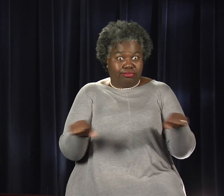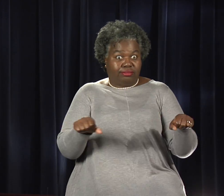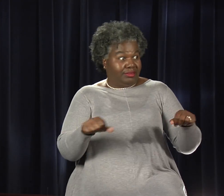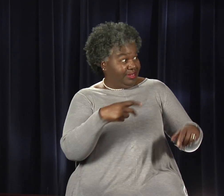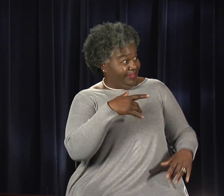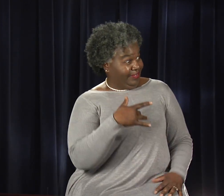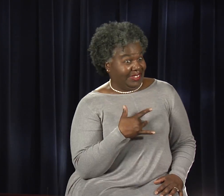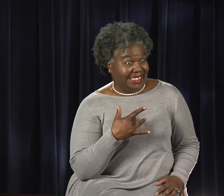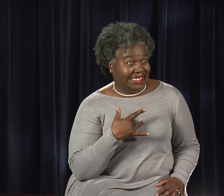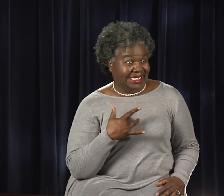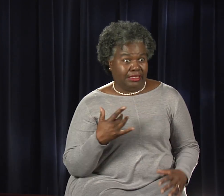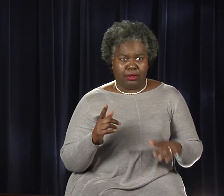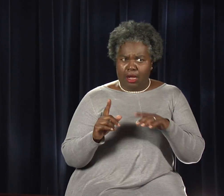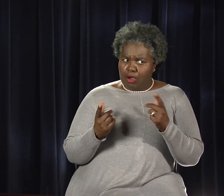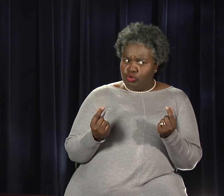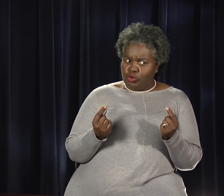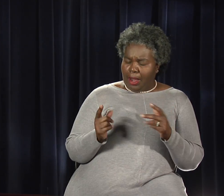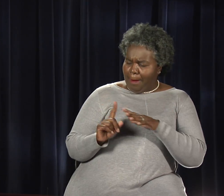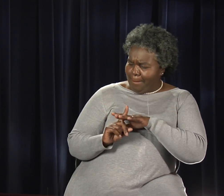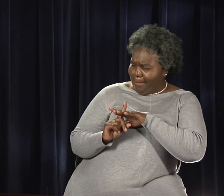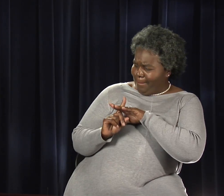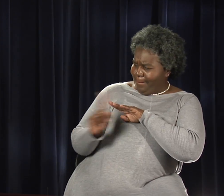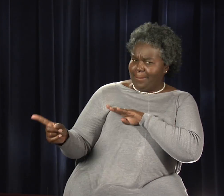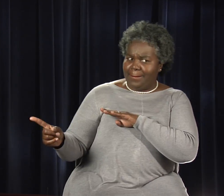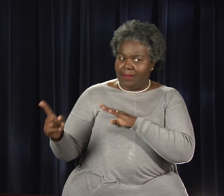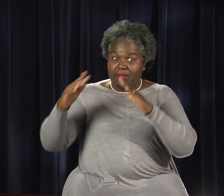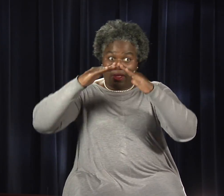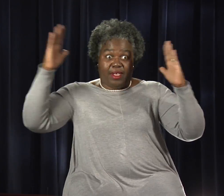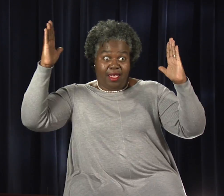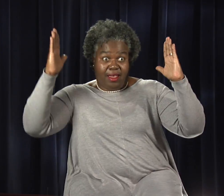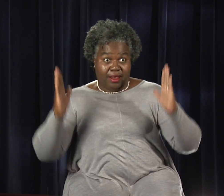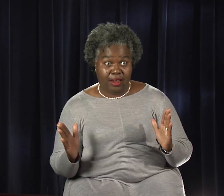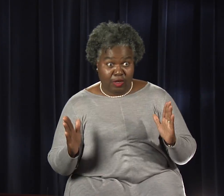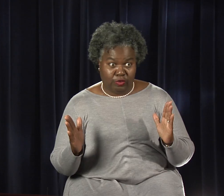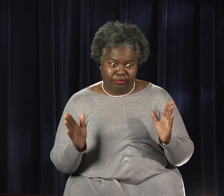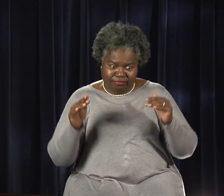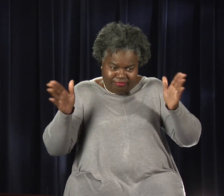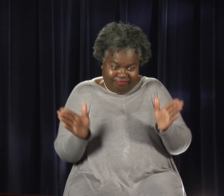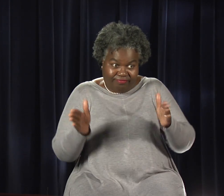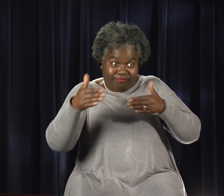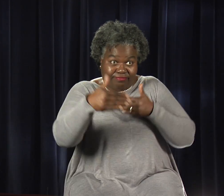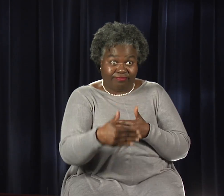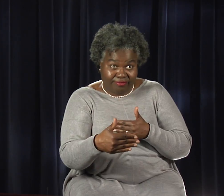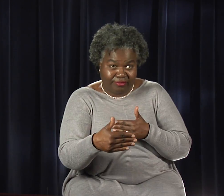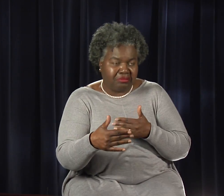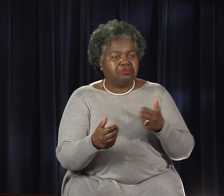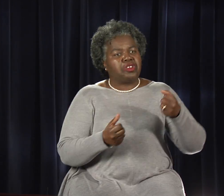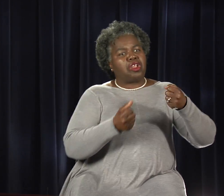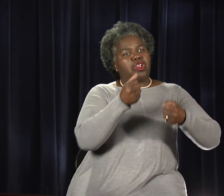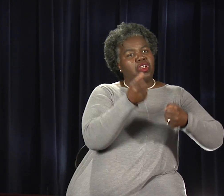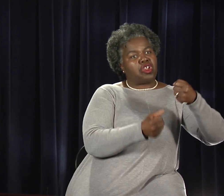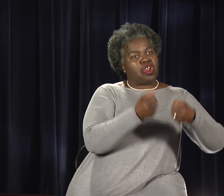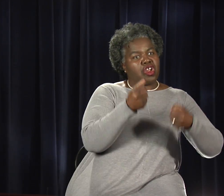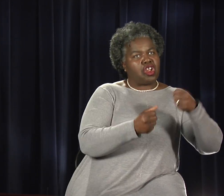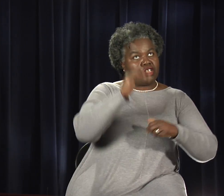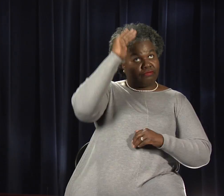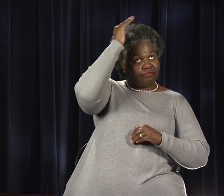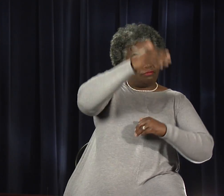lightning or feel the rumble of thunder, dash inside. Immediately go inside a fully enclosed building or a hard